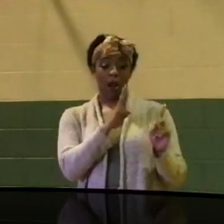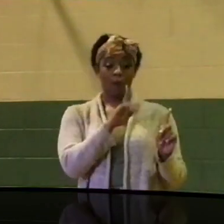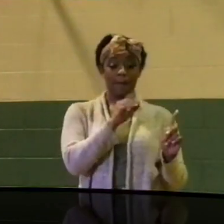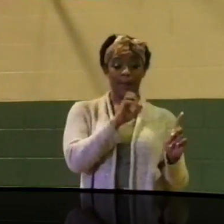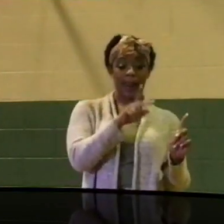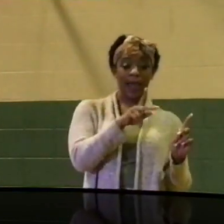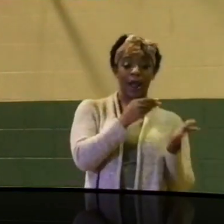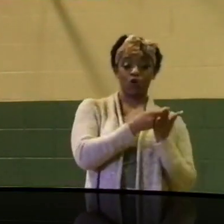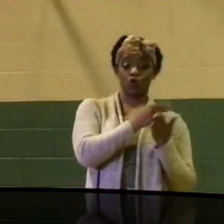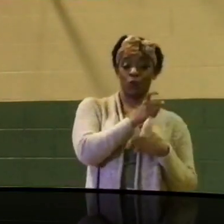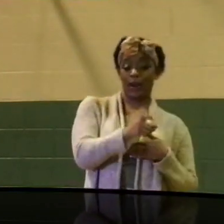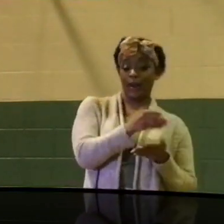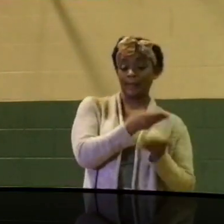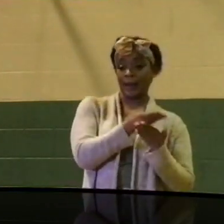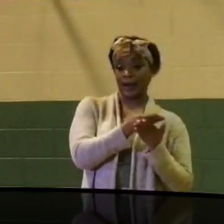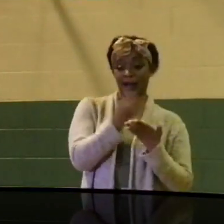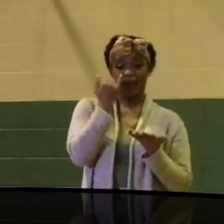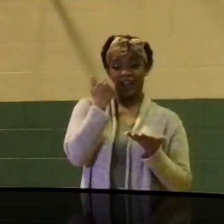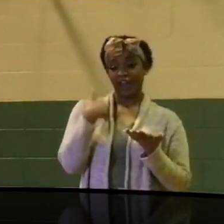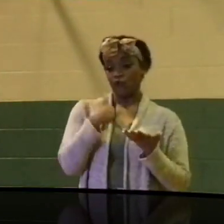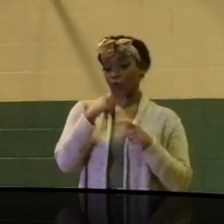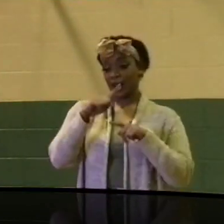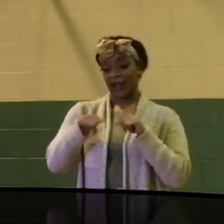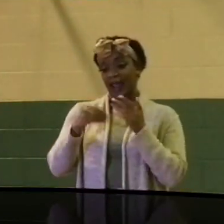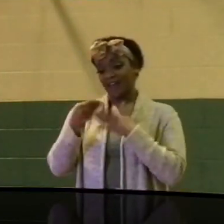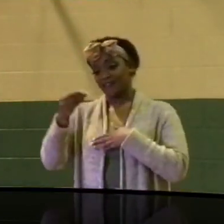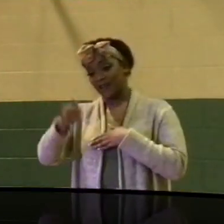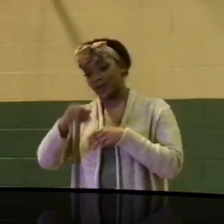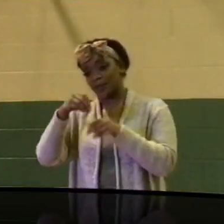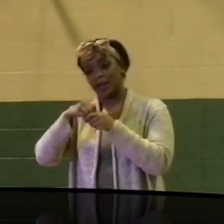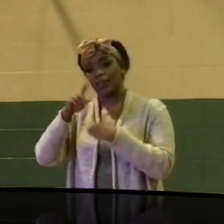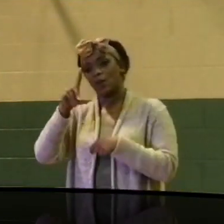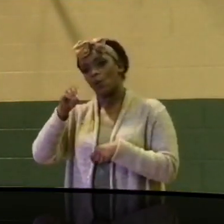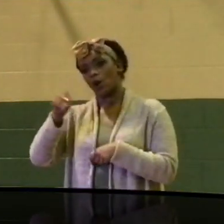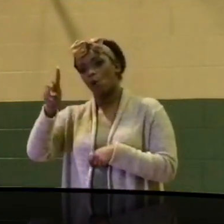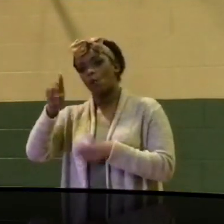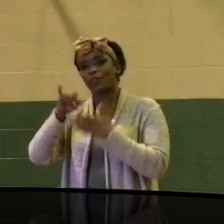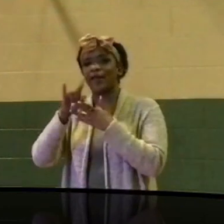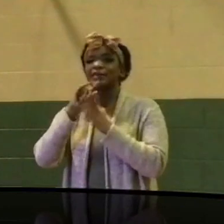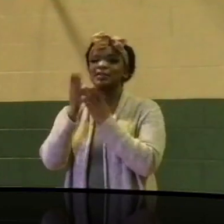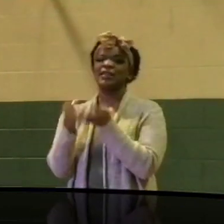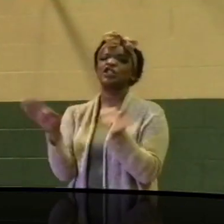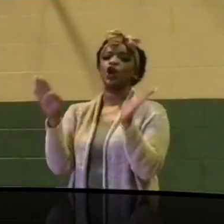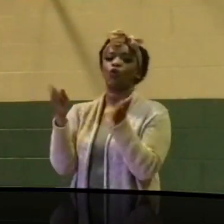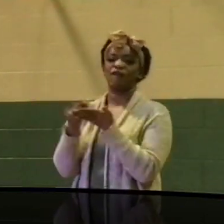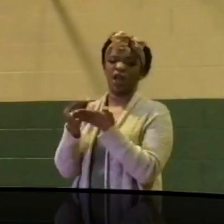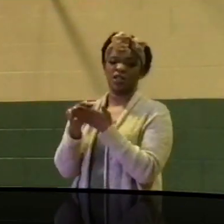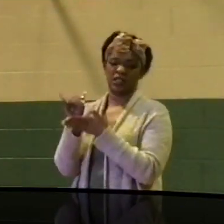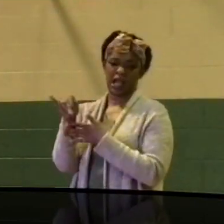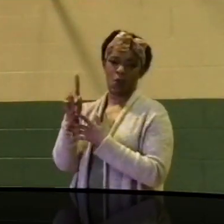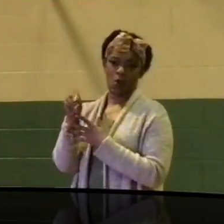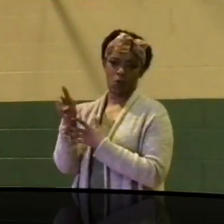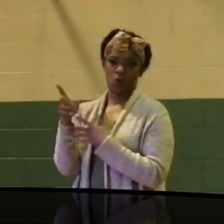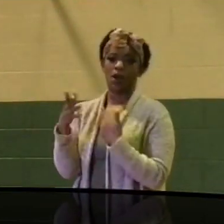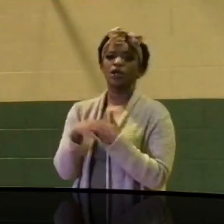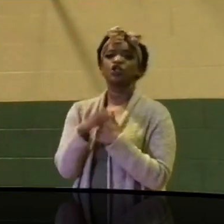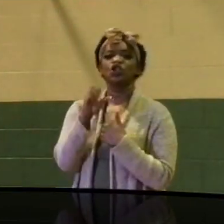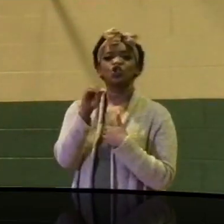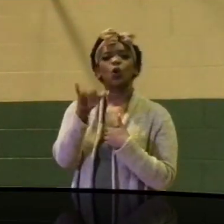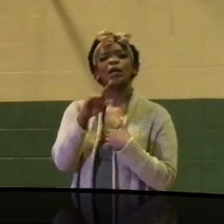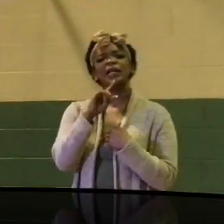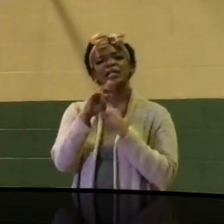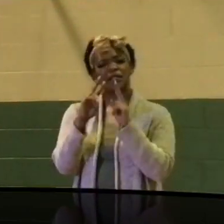if we are not being able to fund those in the 101, which is your general funds? And so it is a very